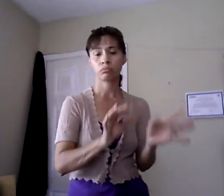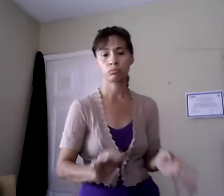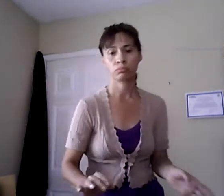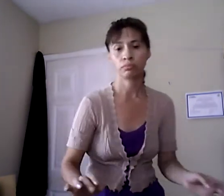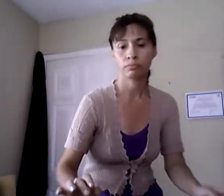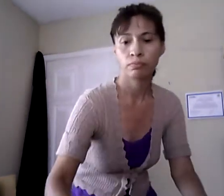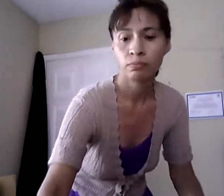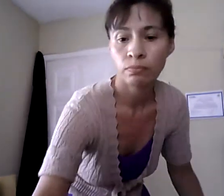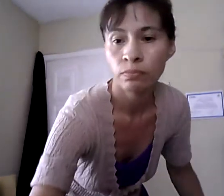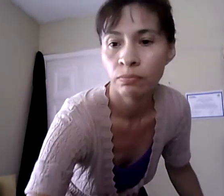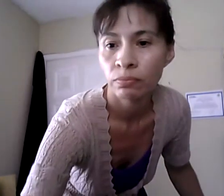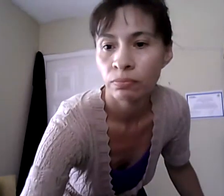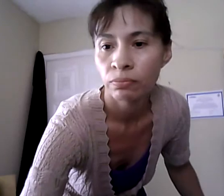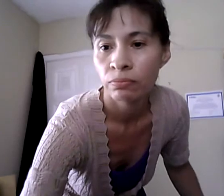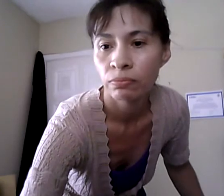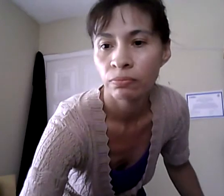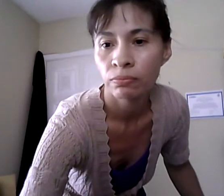If you've been their I want the want also If very